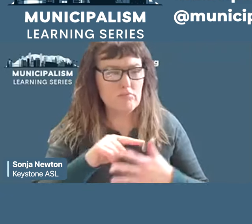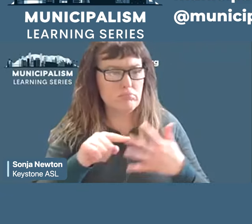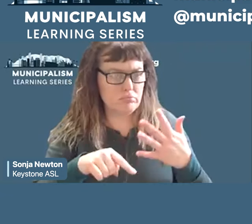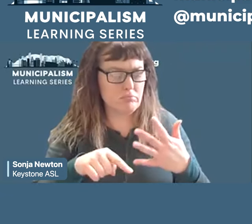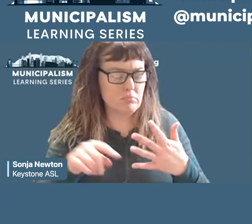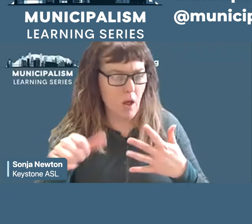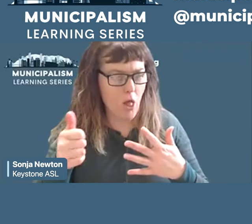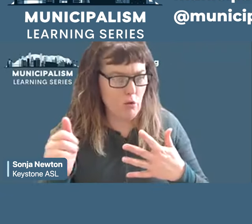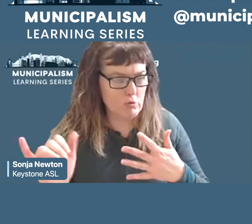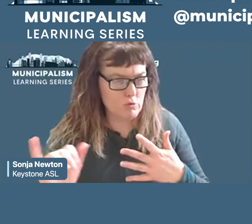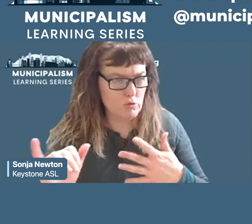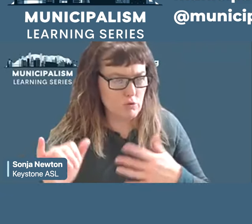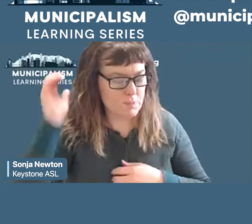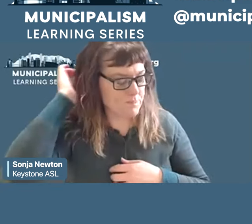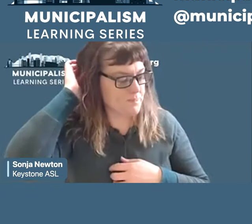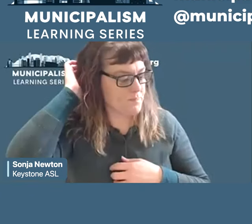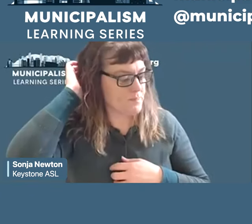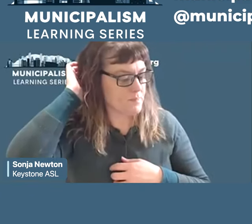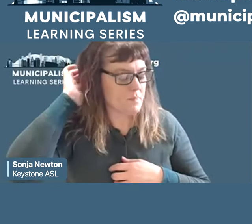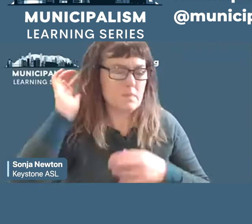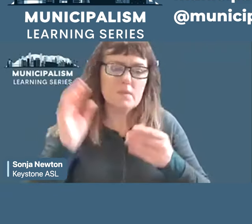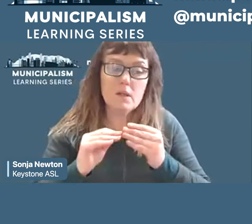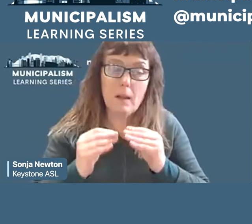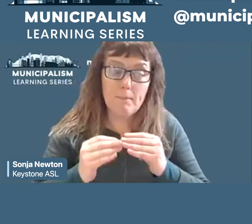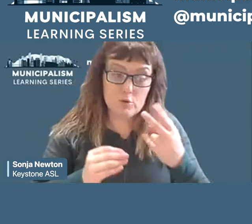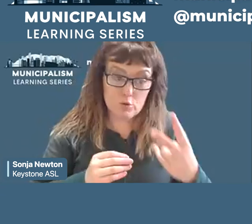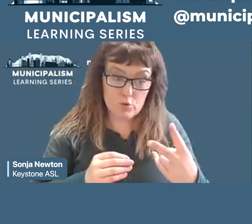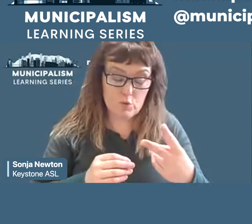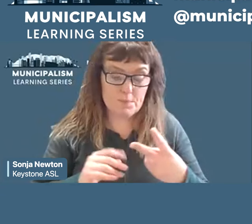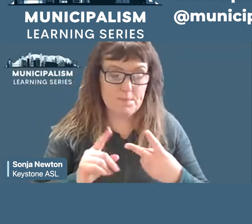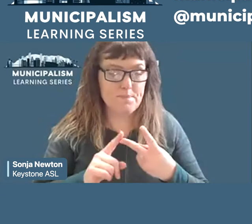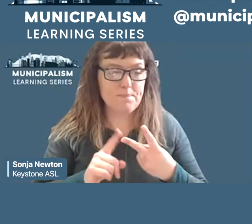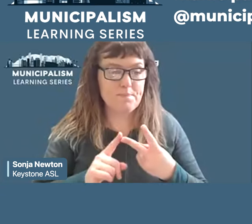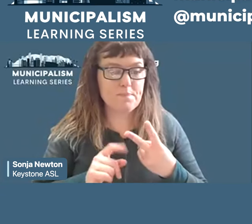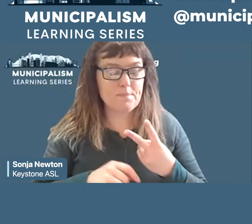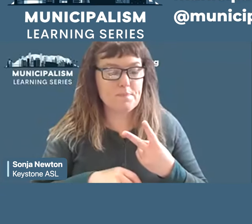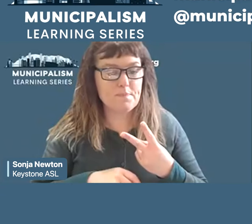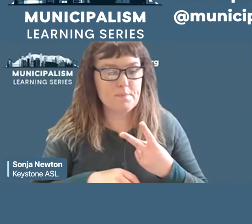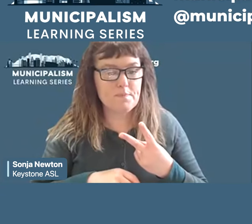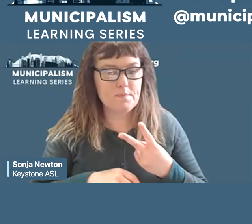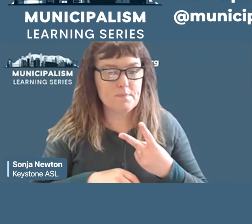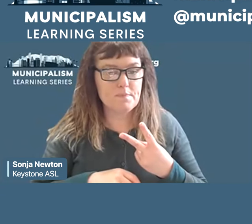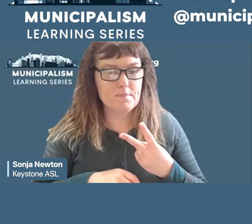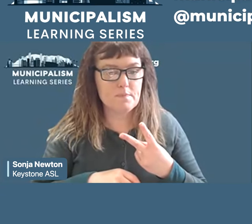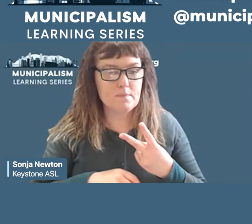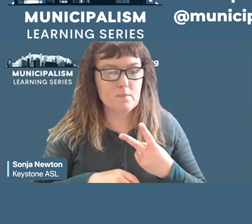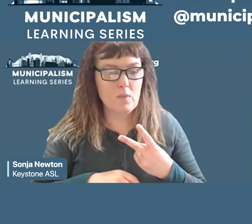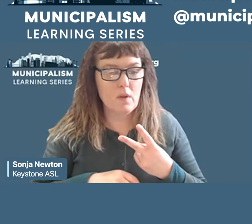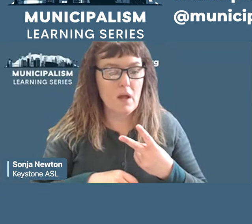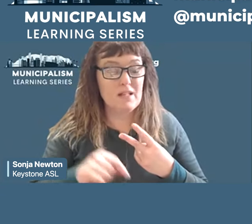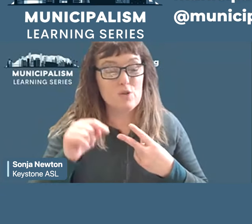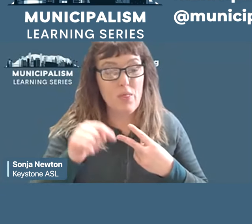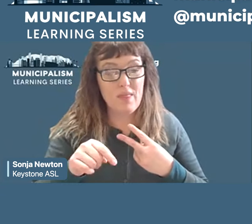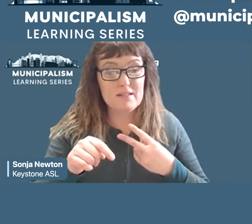point I want to make is that I want to reinforce the argument that this municipal movement